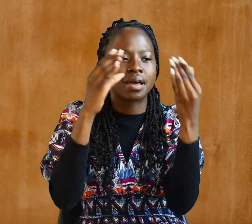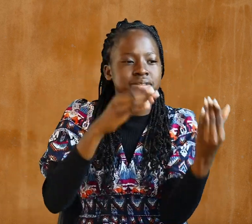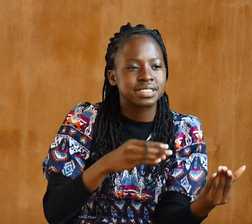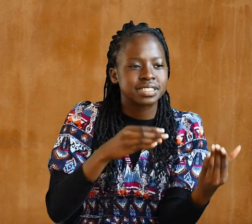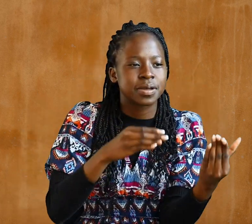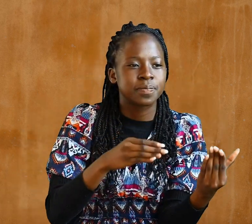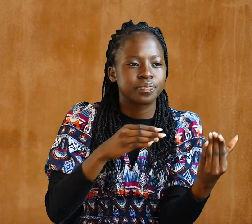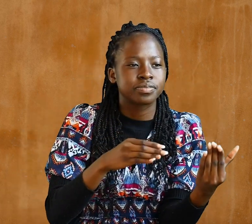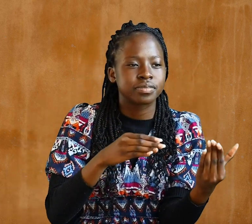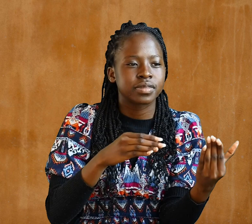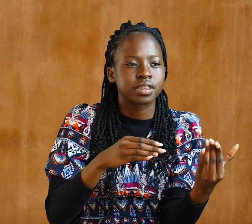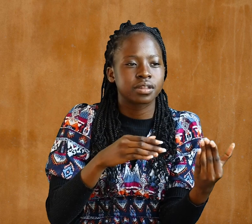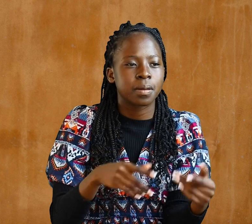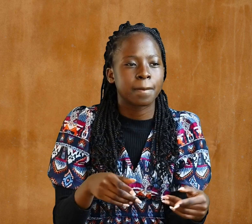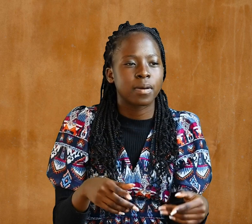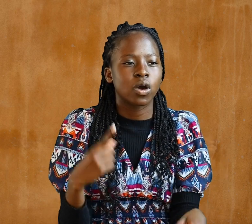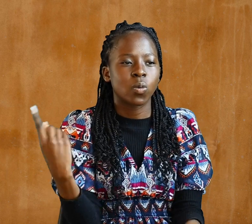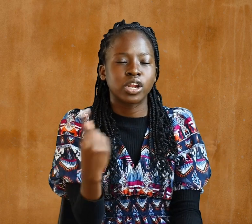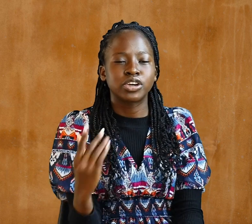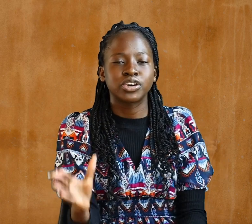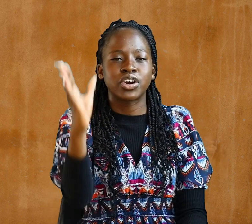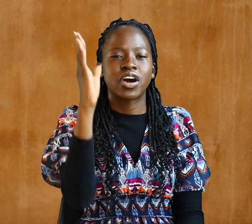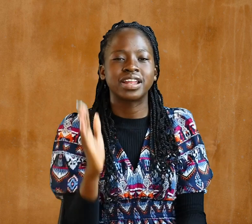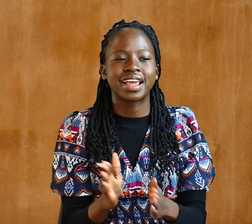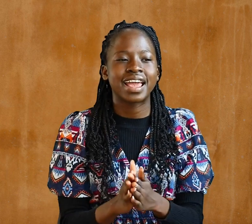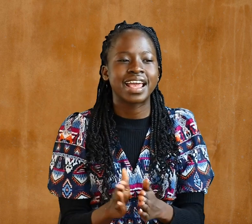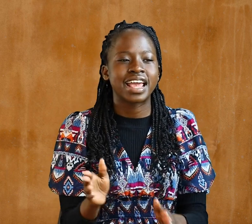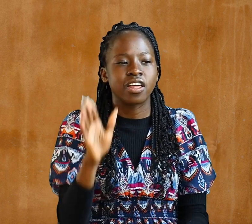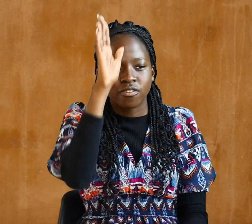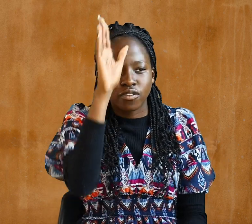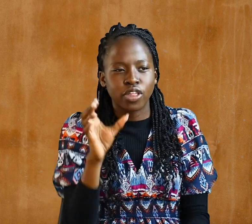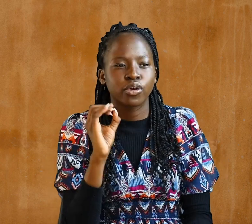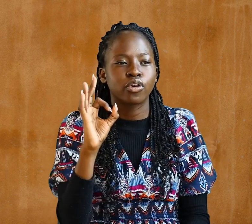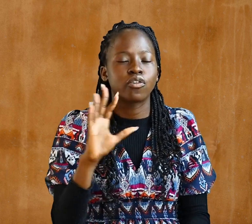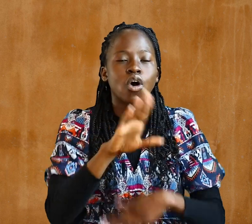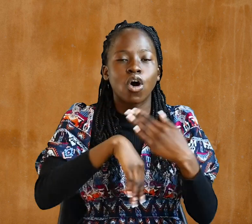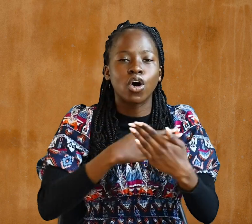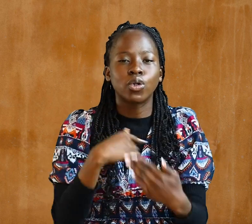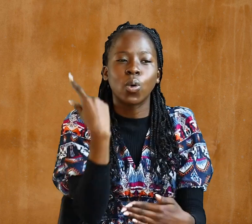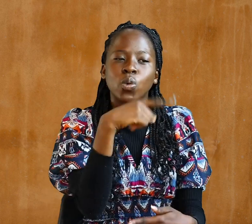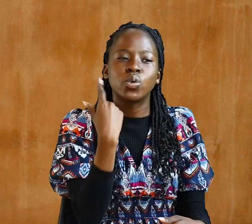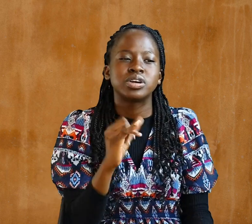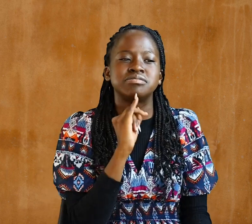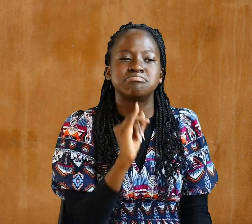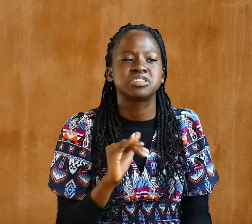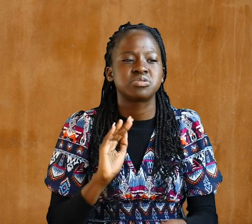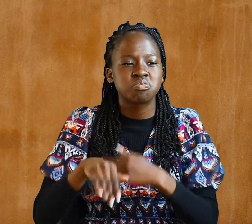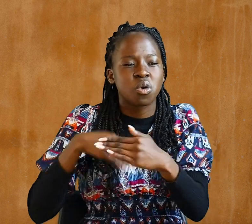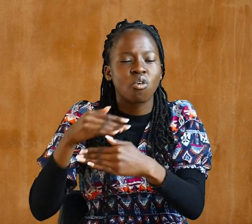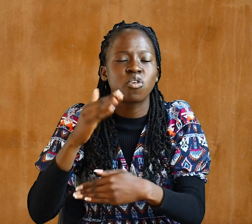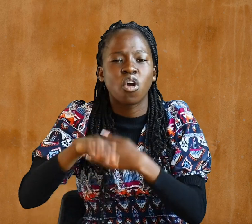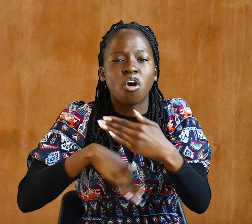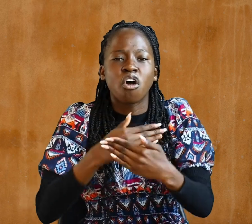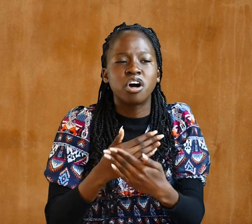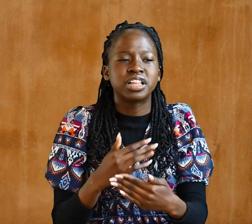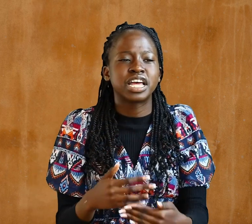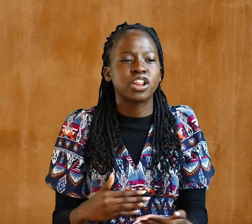baptism One God and Father of all Who is over all and through all